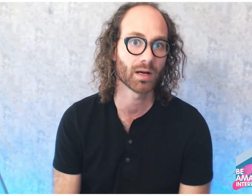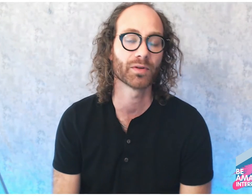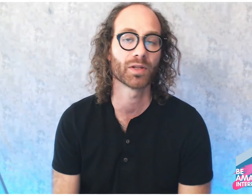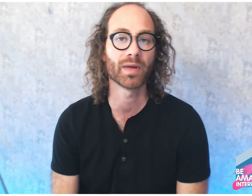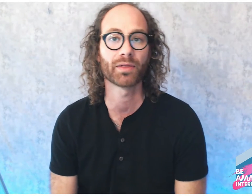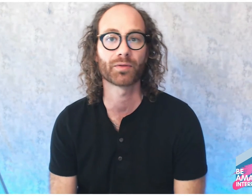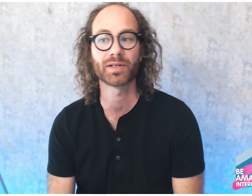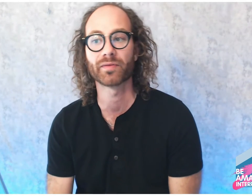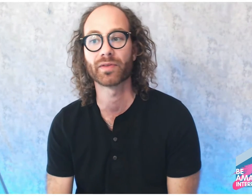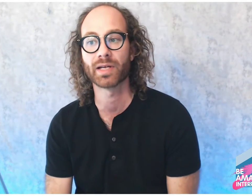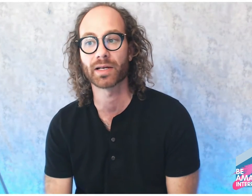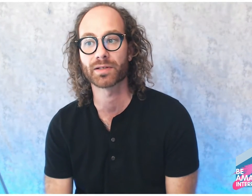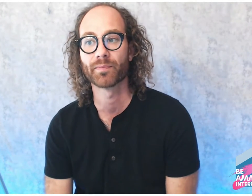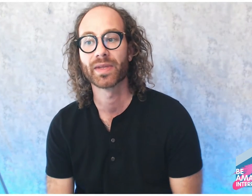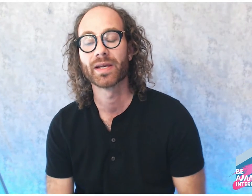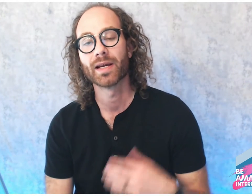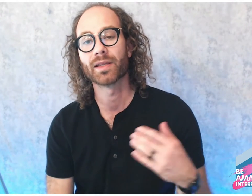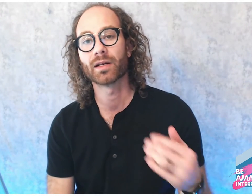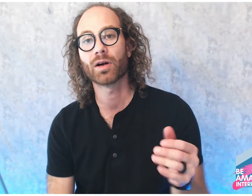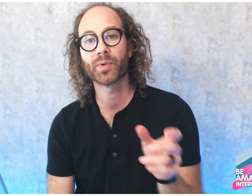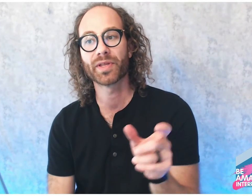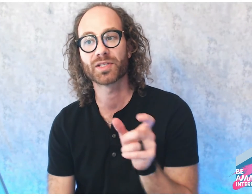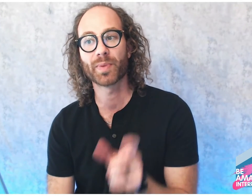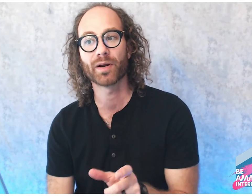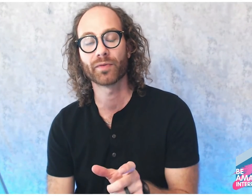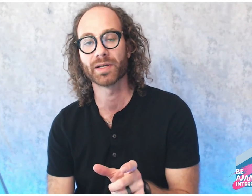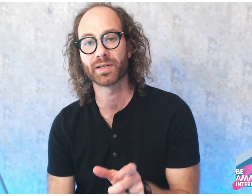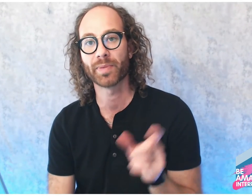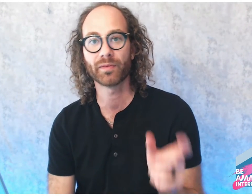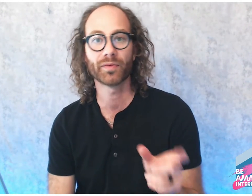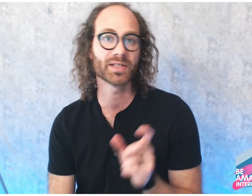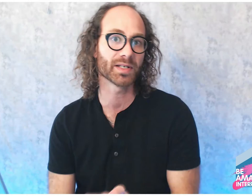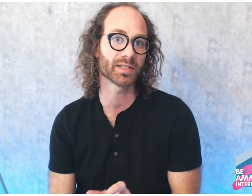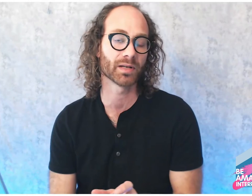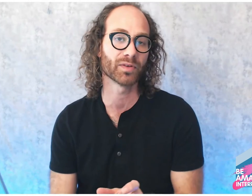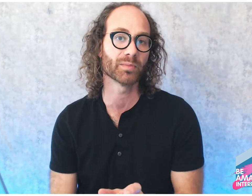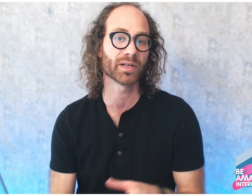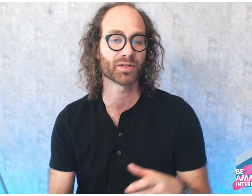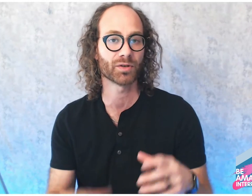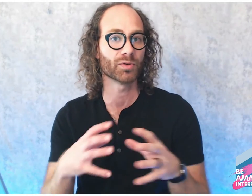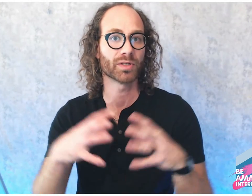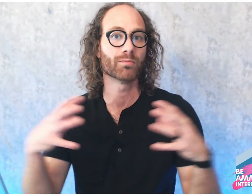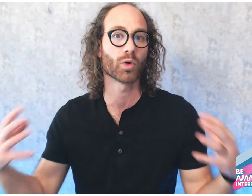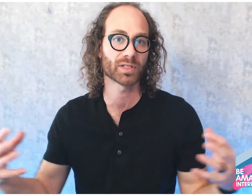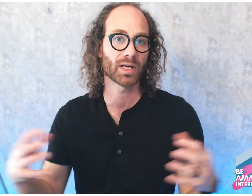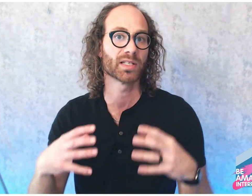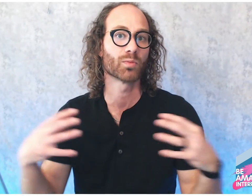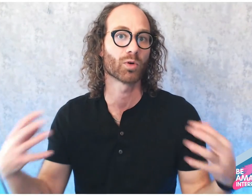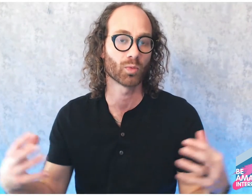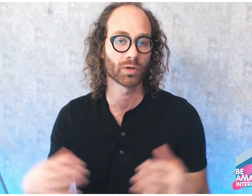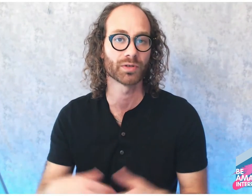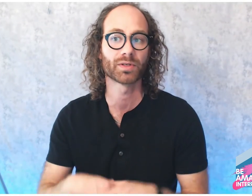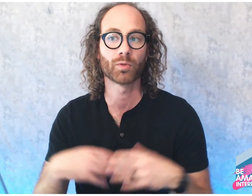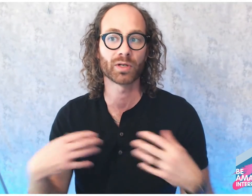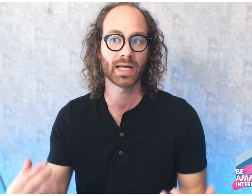the main thrust of the text? And then along with this is paraphrasing. Paraphrasing is different because you're using more signs, more words, more text